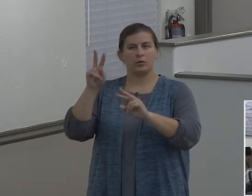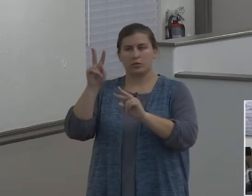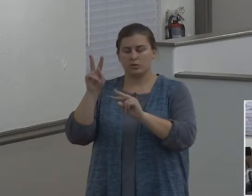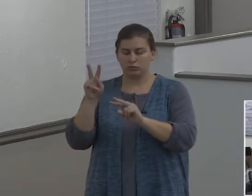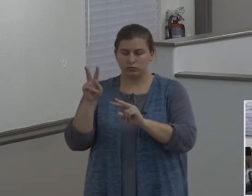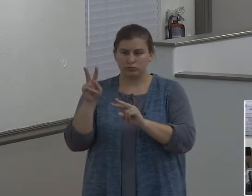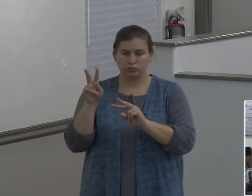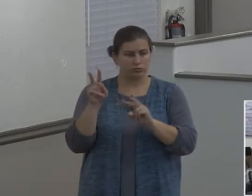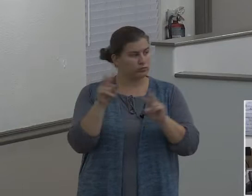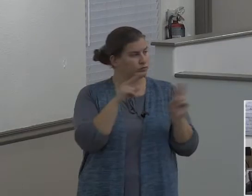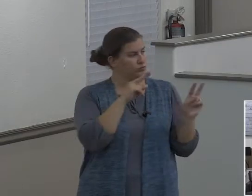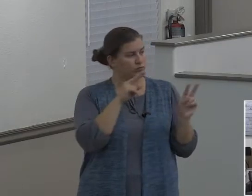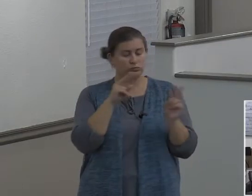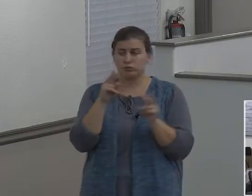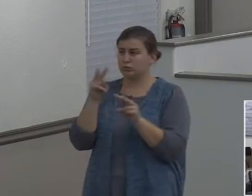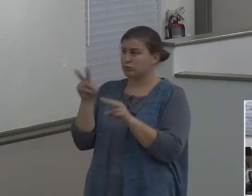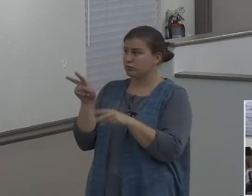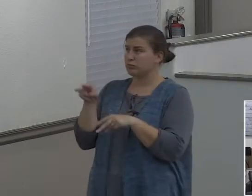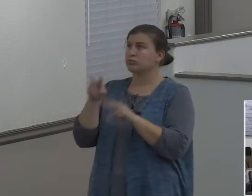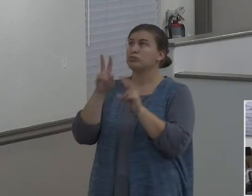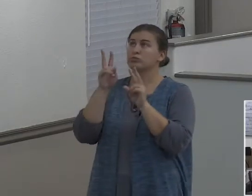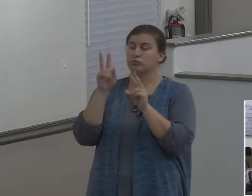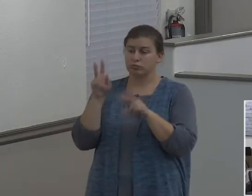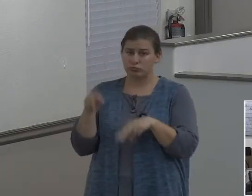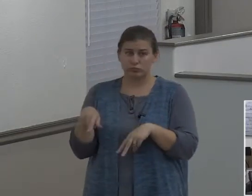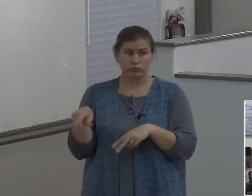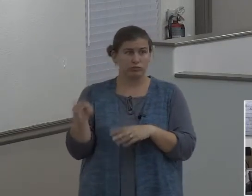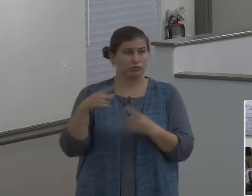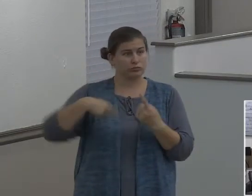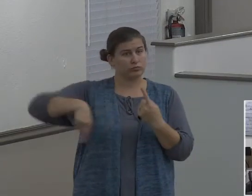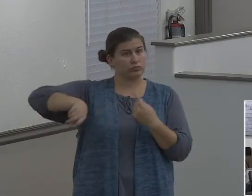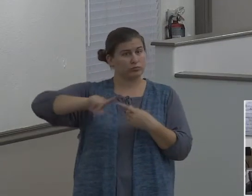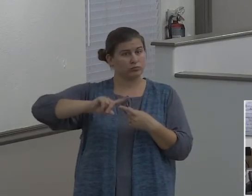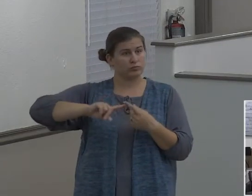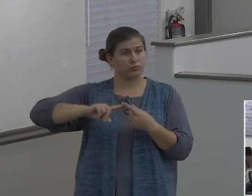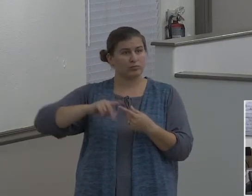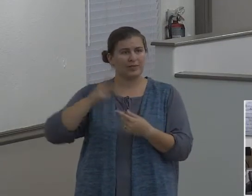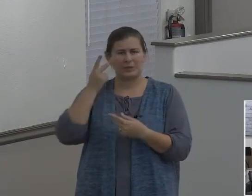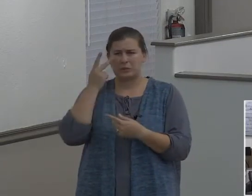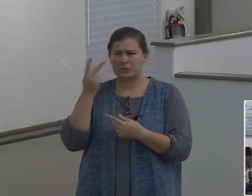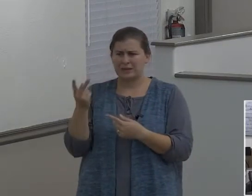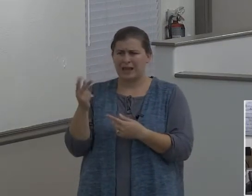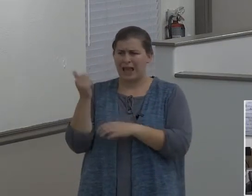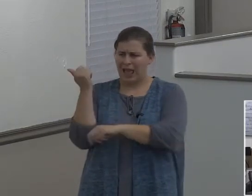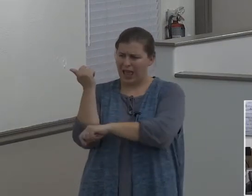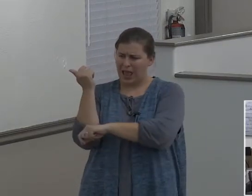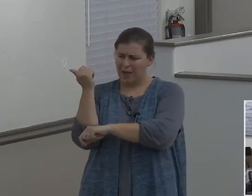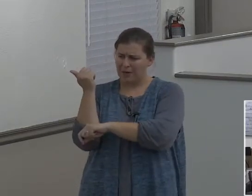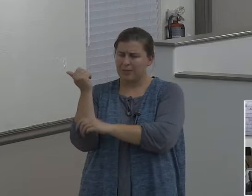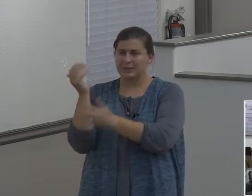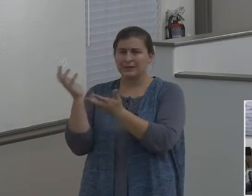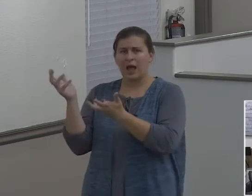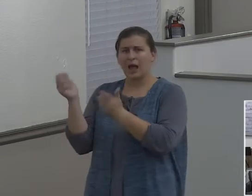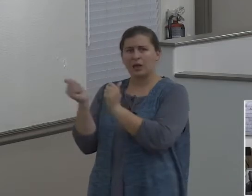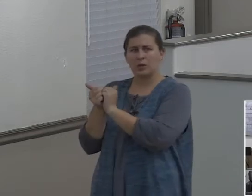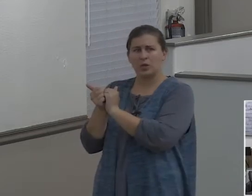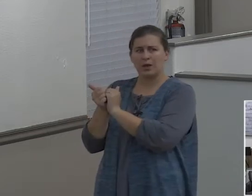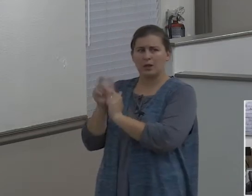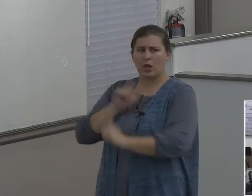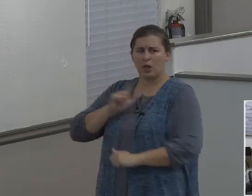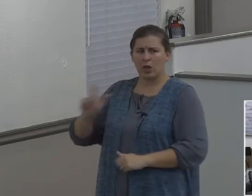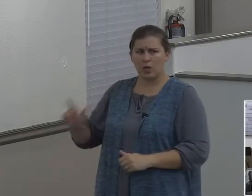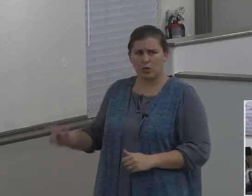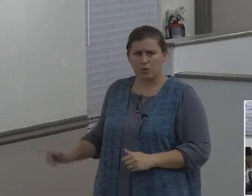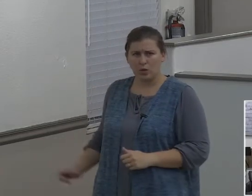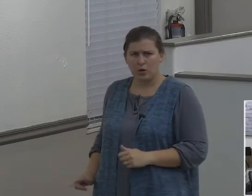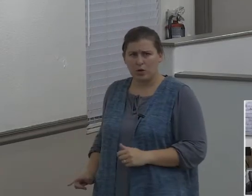Here's another thing. You know, you see Abram constantly speaking with the Lord, constantly in communion with the Lord. And here's the Lord